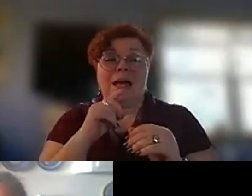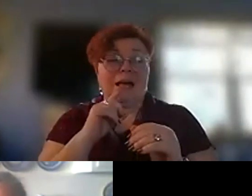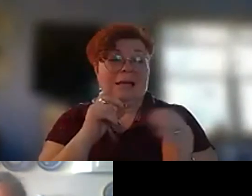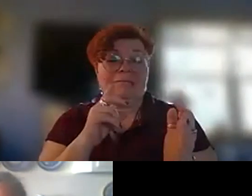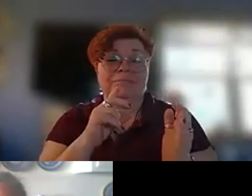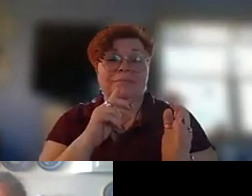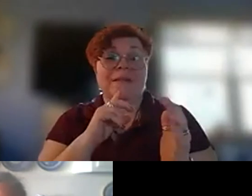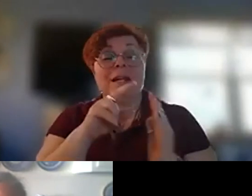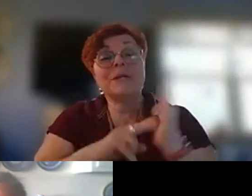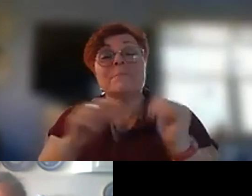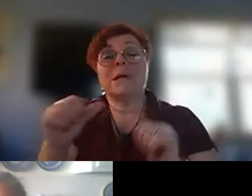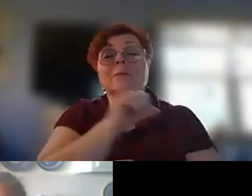by and then i read them backwards